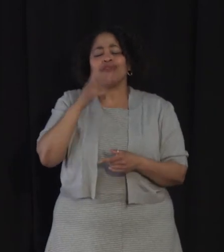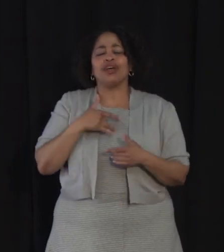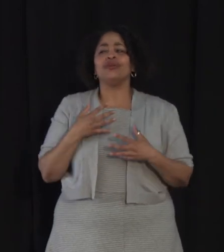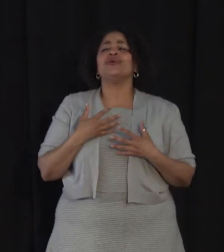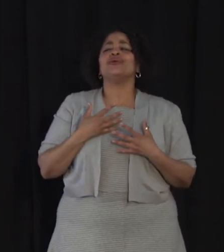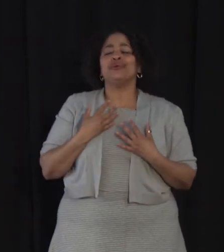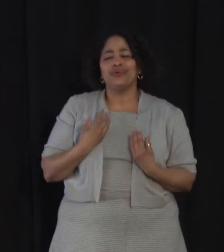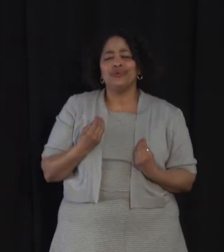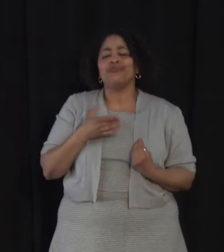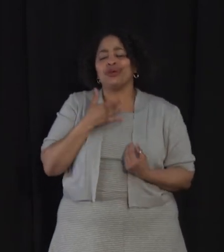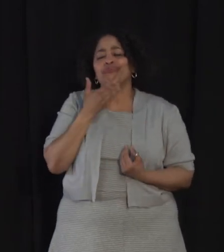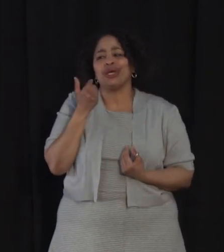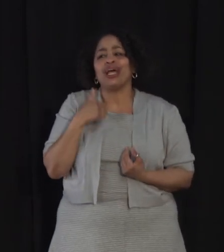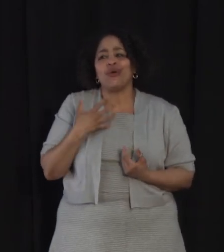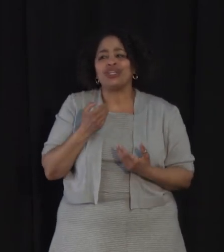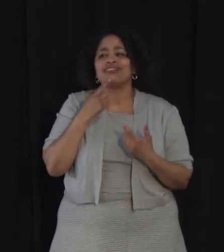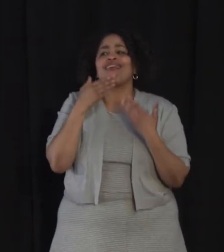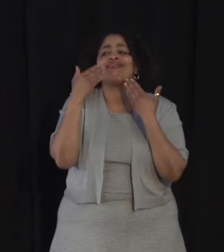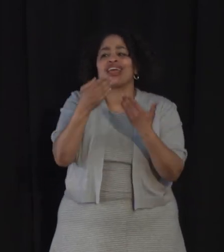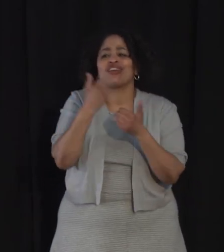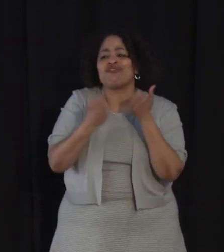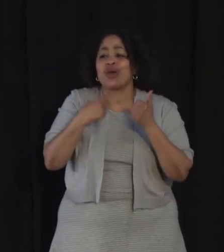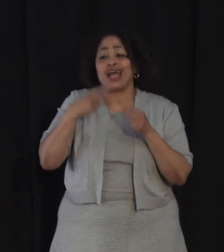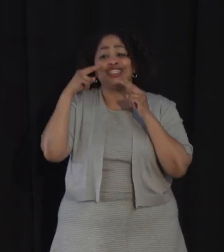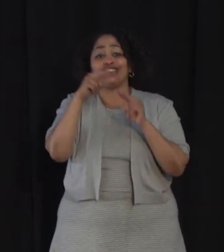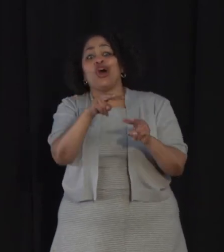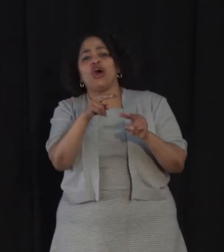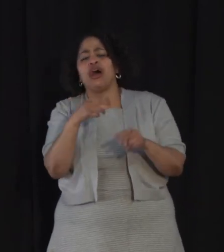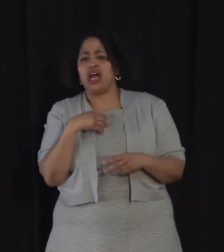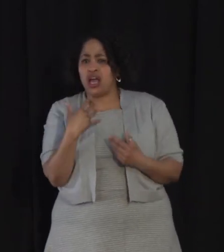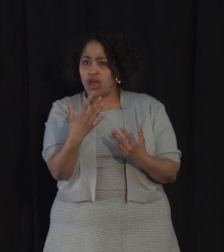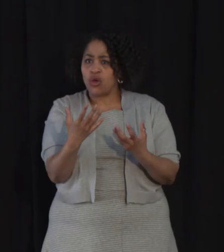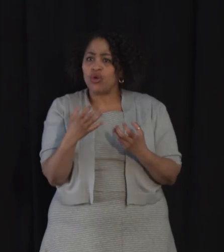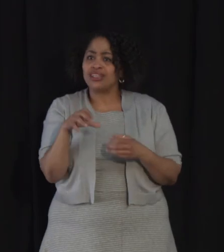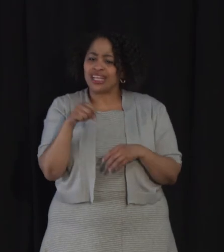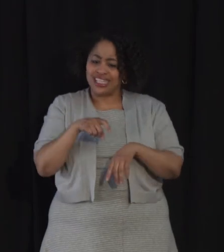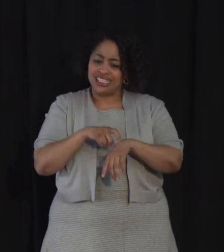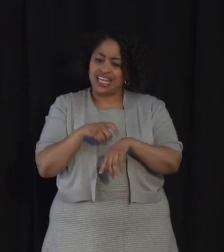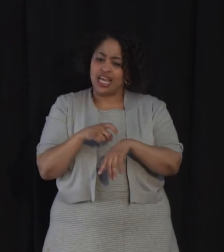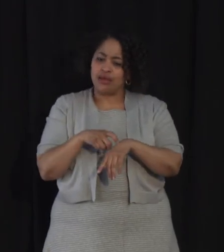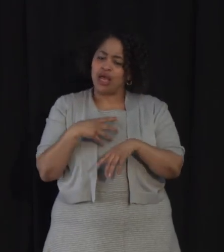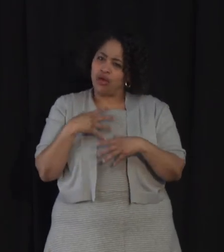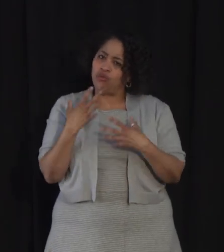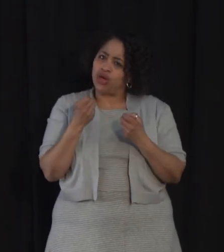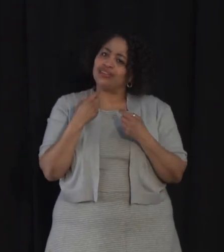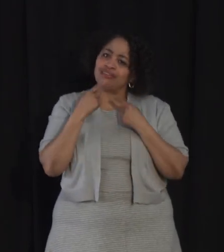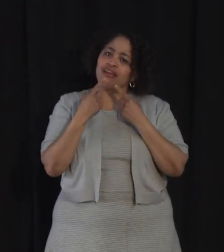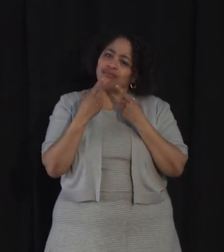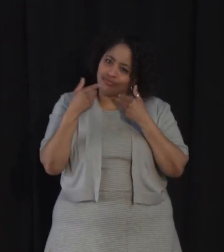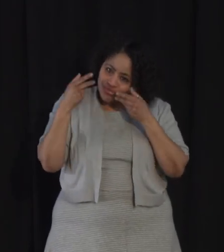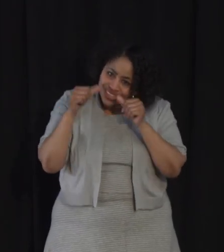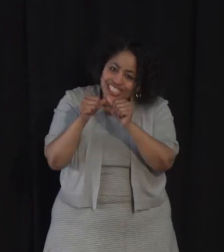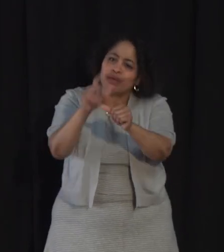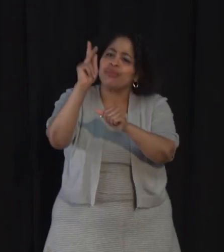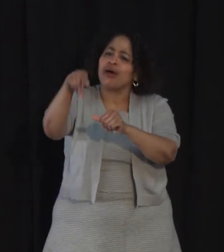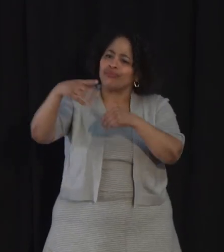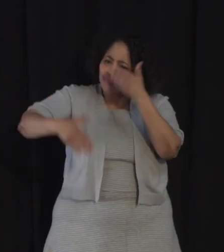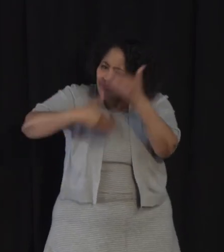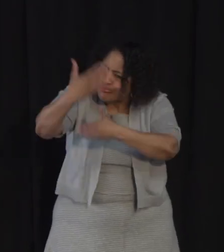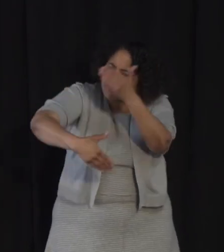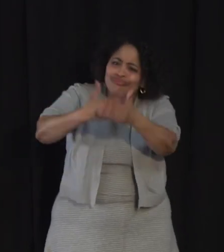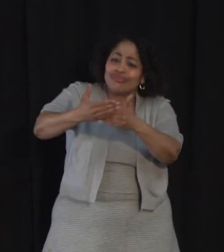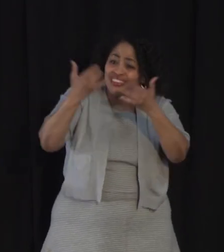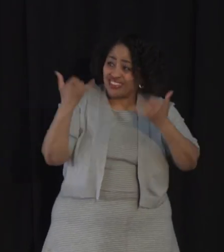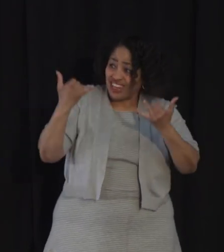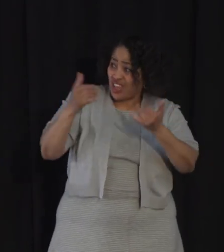wanted to say thank you to everyone that I saw. So I do want to keep this momentum going and encourage everyone, particularly now that